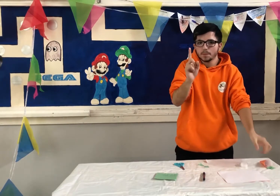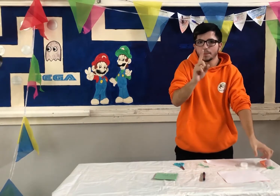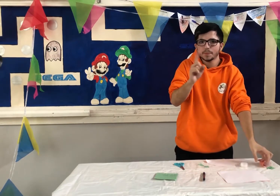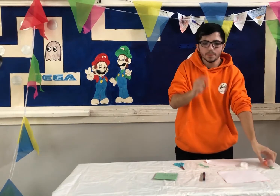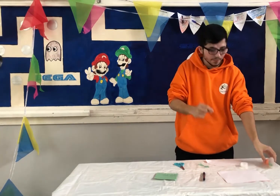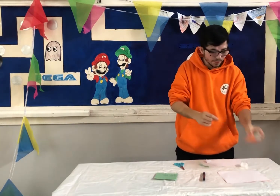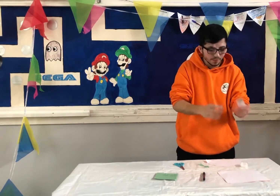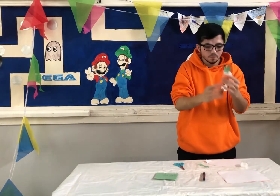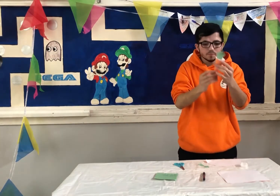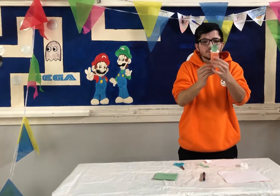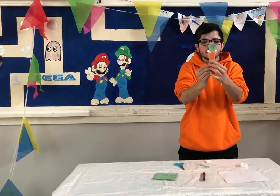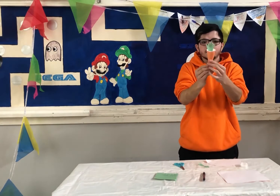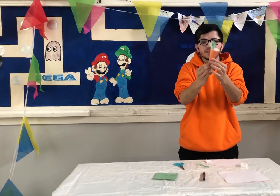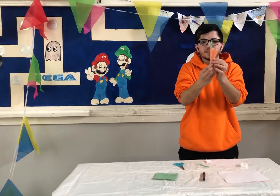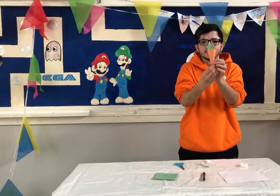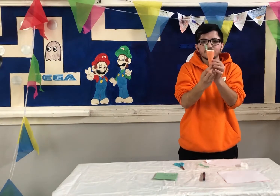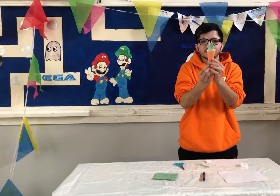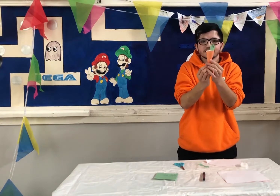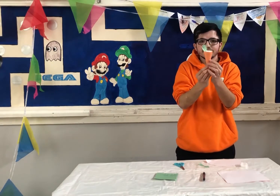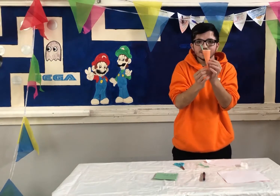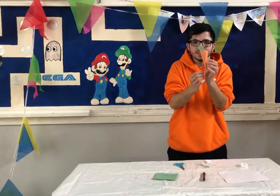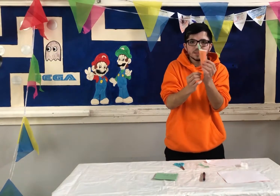This is one I've made earlier. Isn't it great?